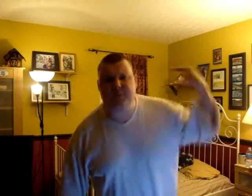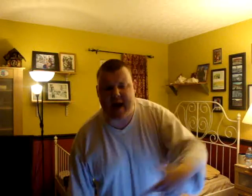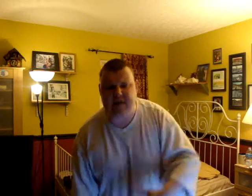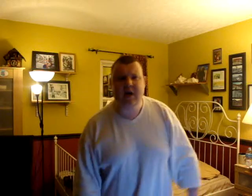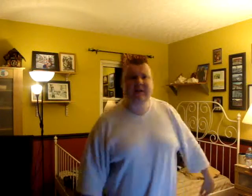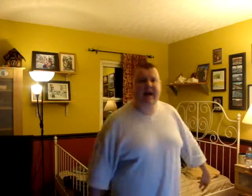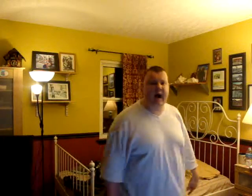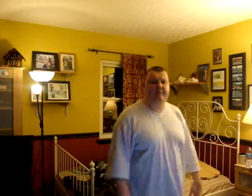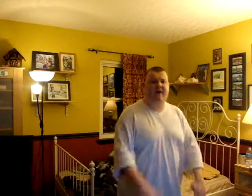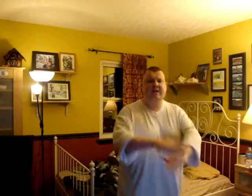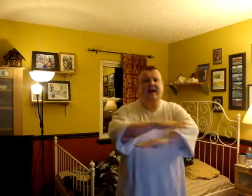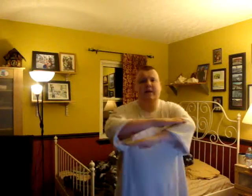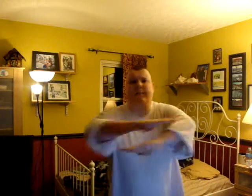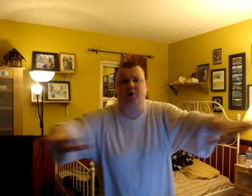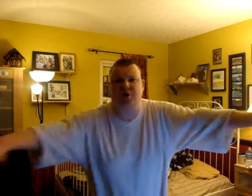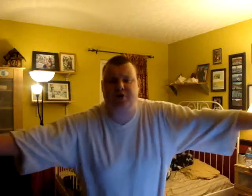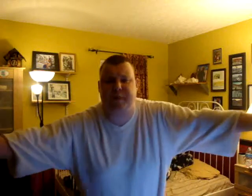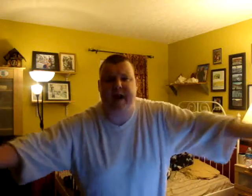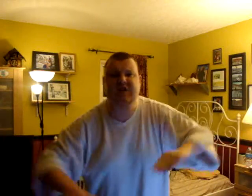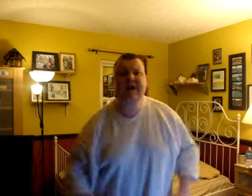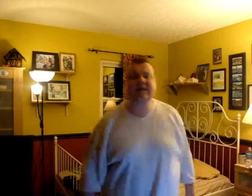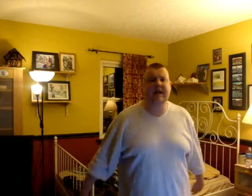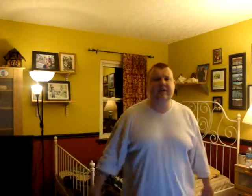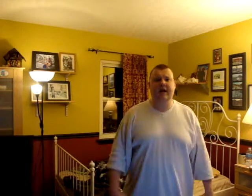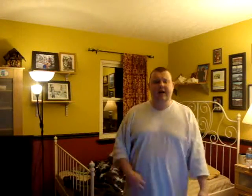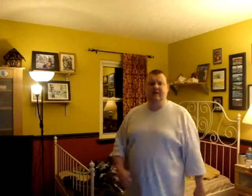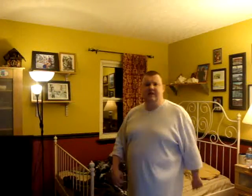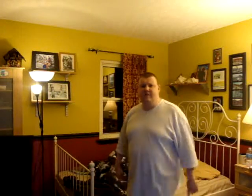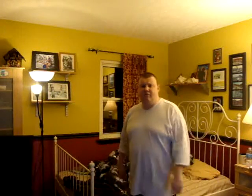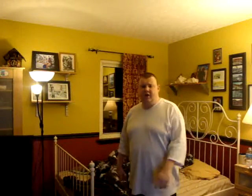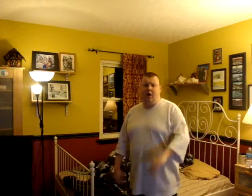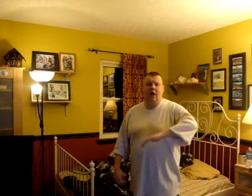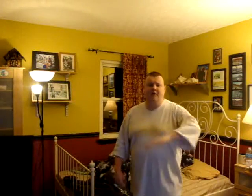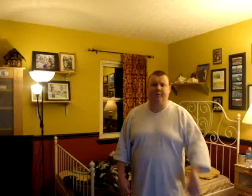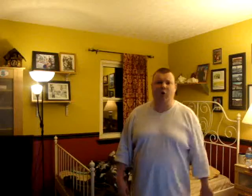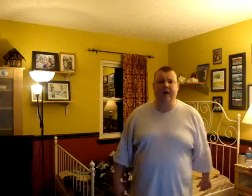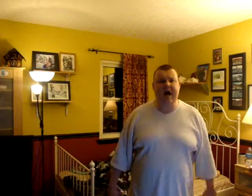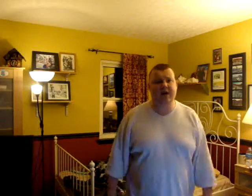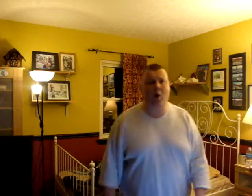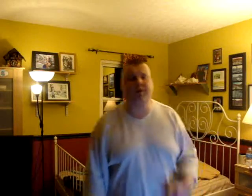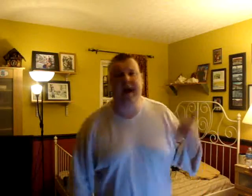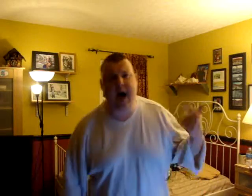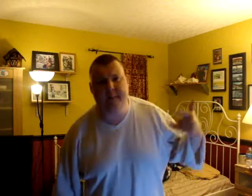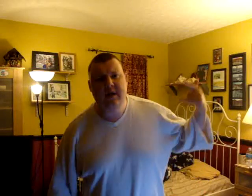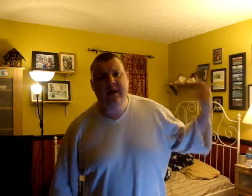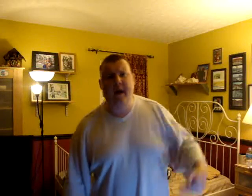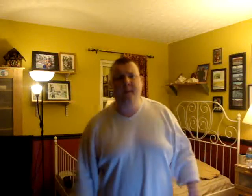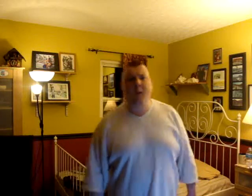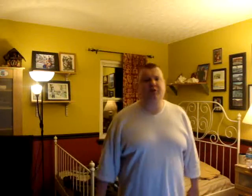they space. Like I'm violating their personal space. Like they is gettin' really uncomfortable. And y'all know that I'm comin' with the